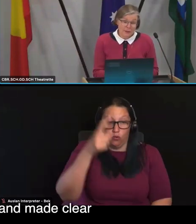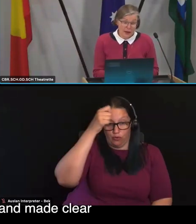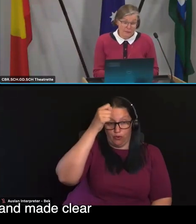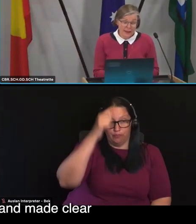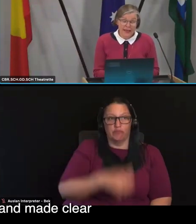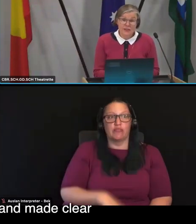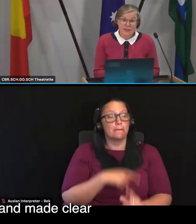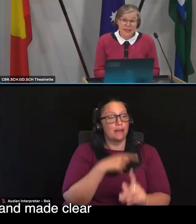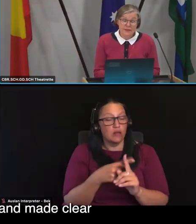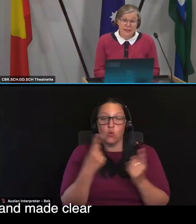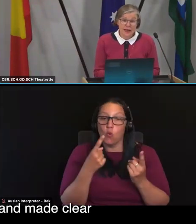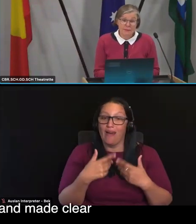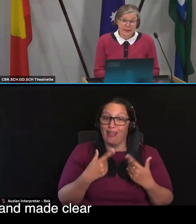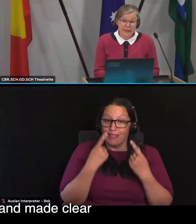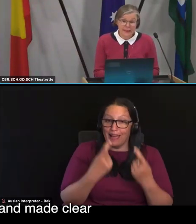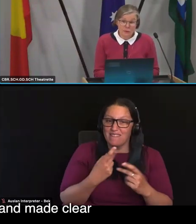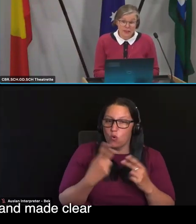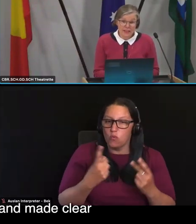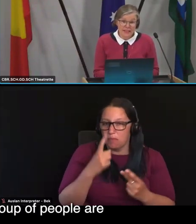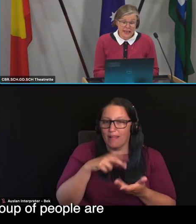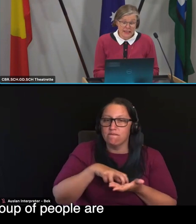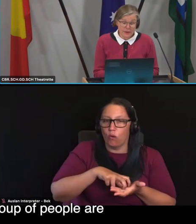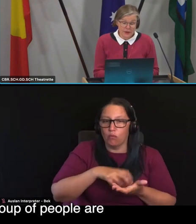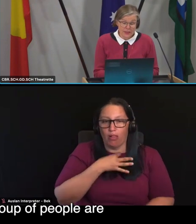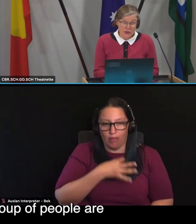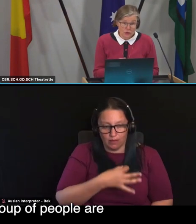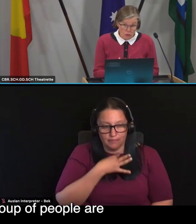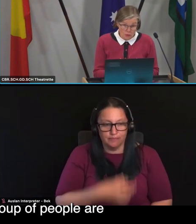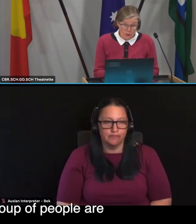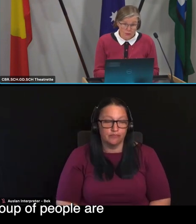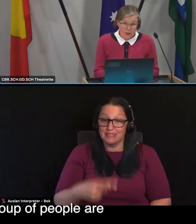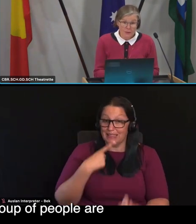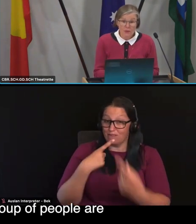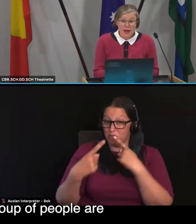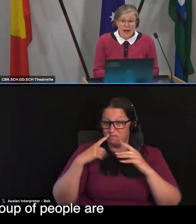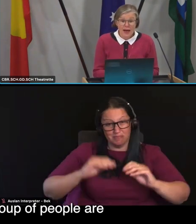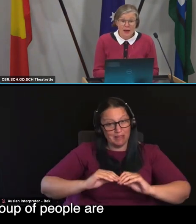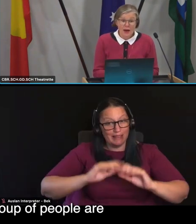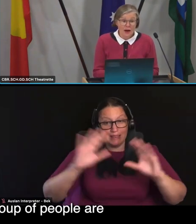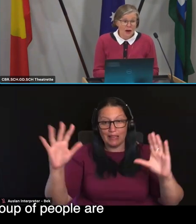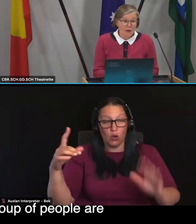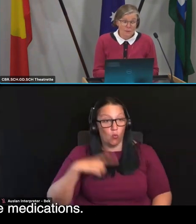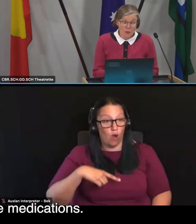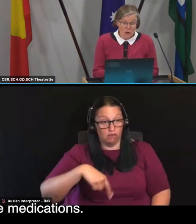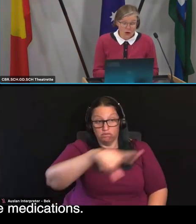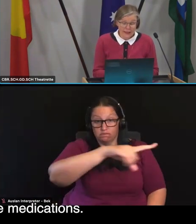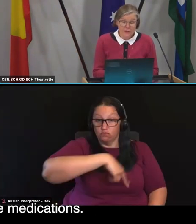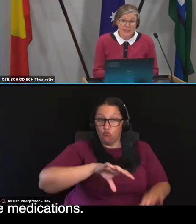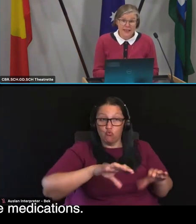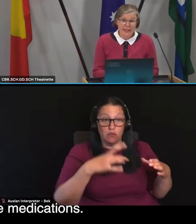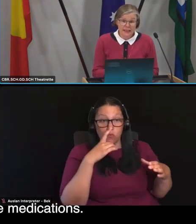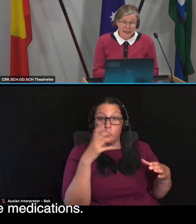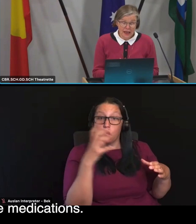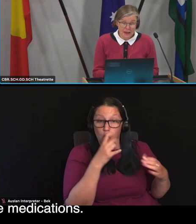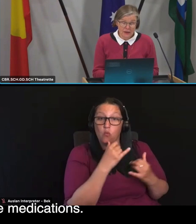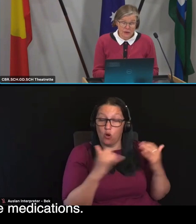added medication safety and made clear what it is intended because this group of people are more likely